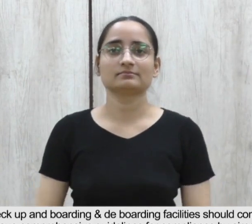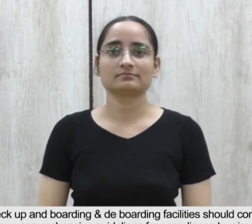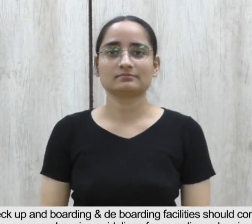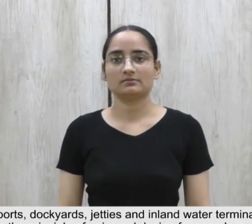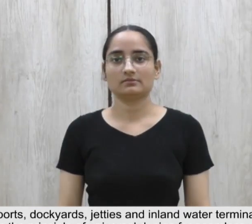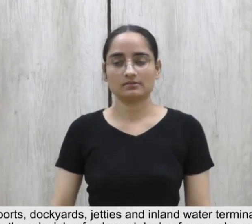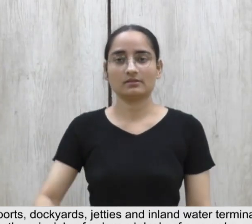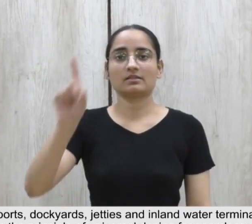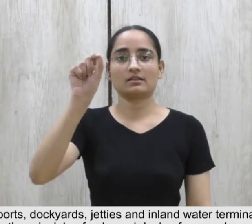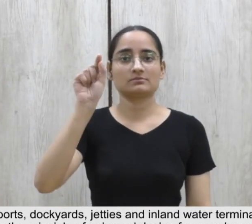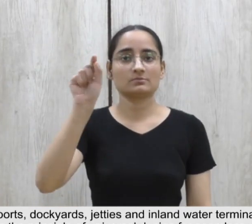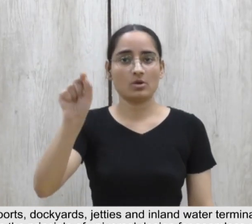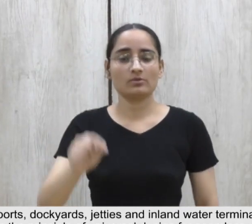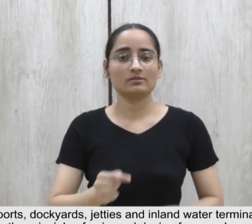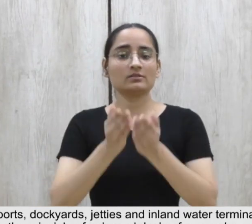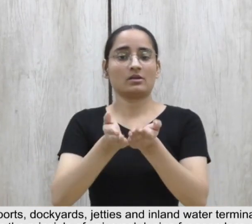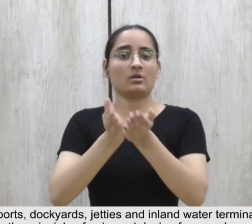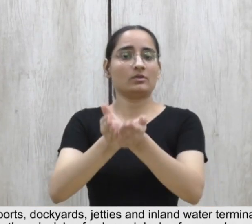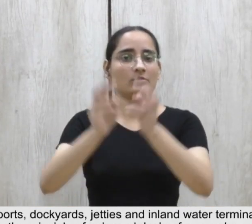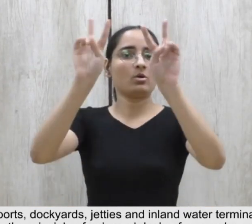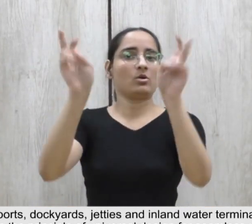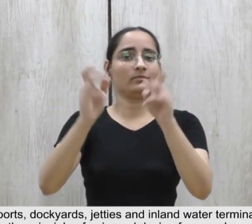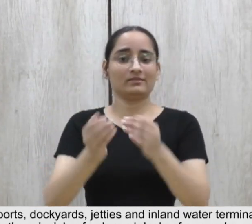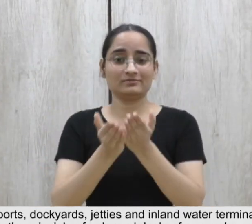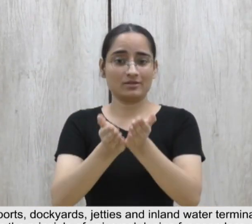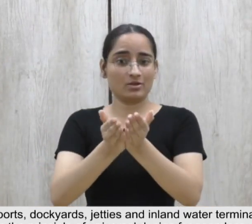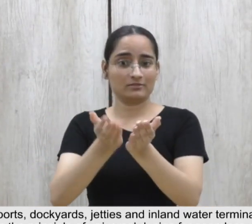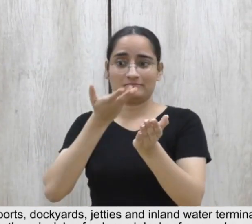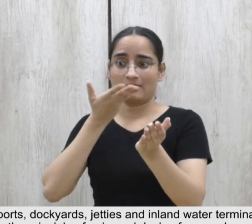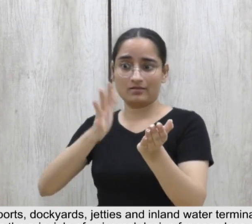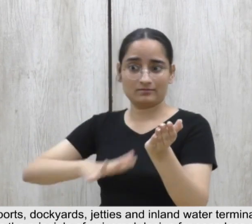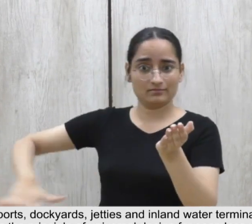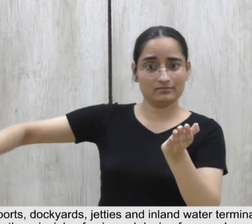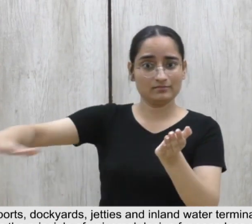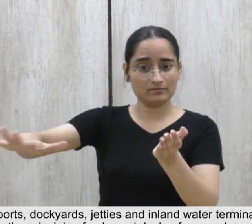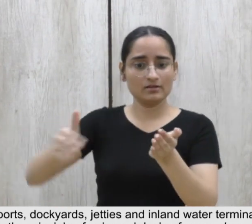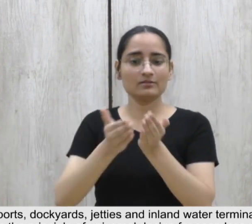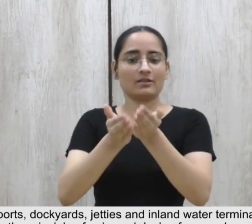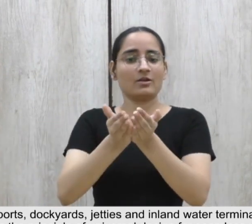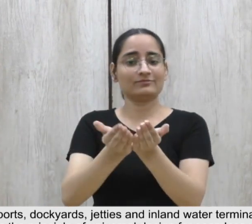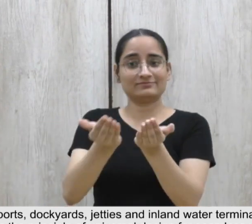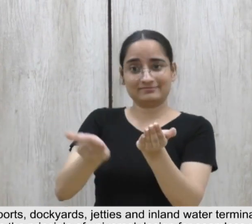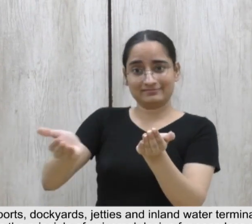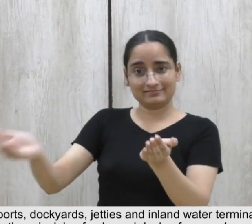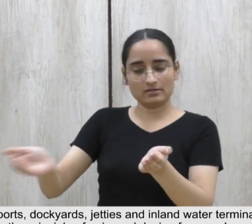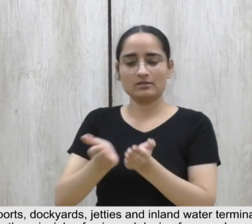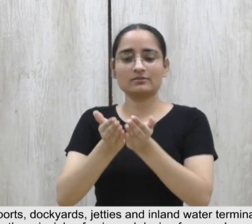Seventh point, the ship's vessels, ports, dockyards,